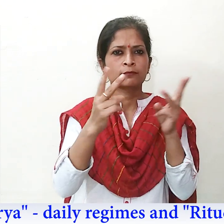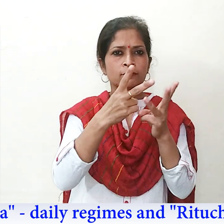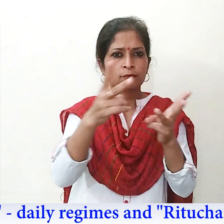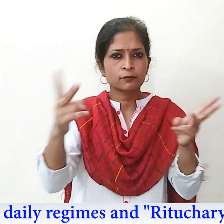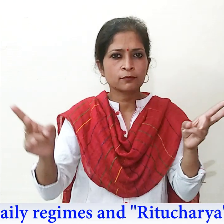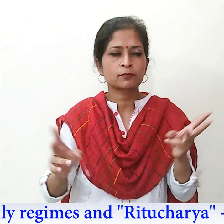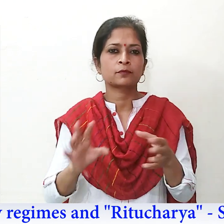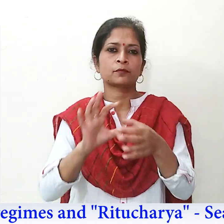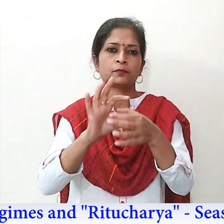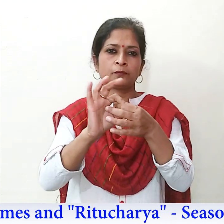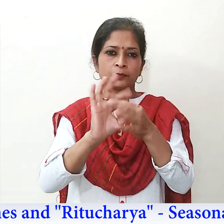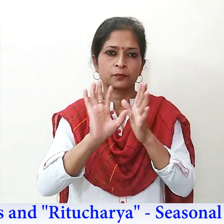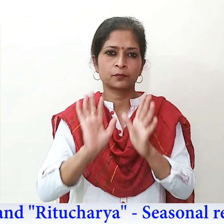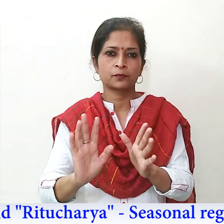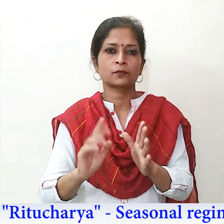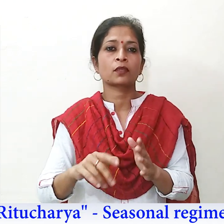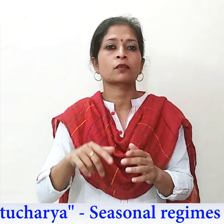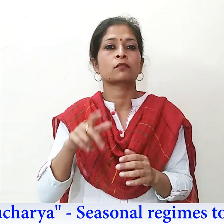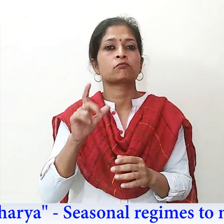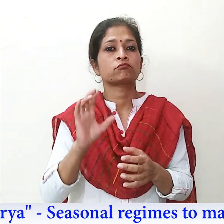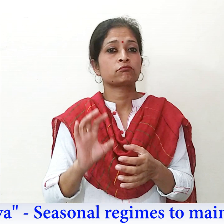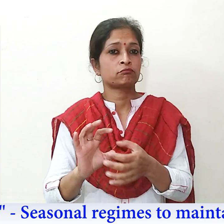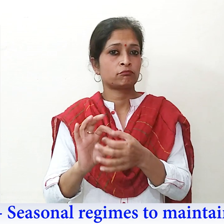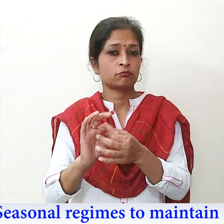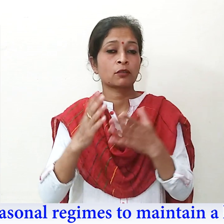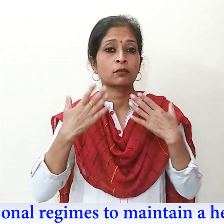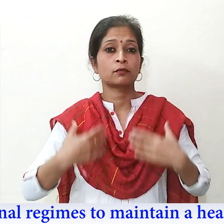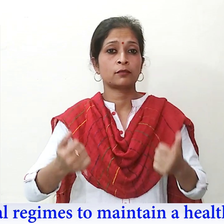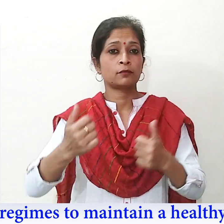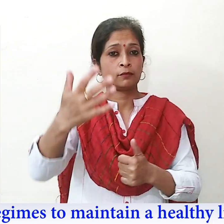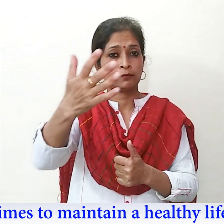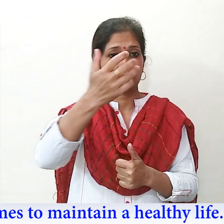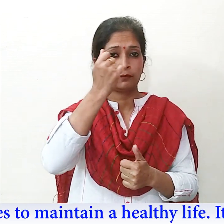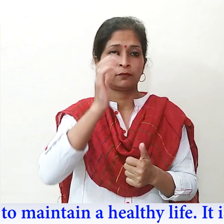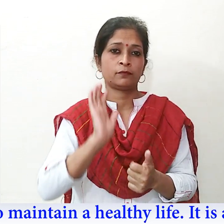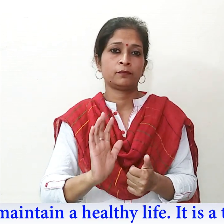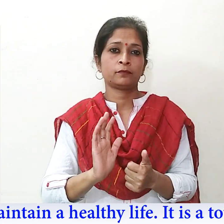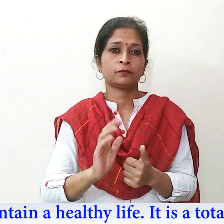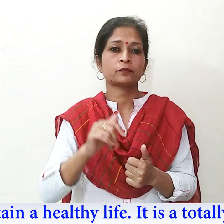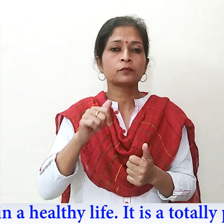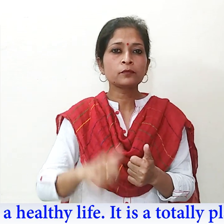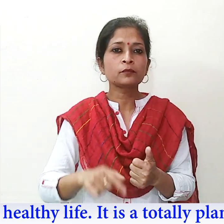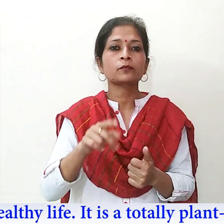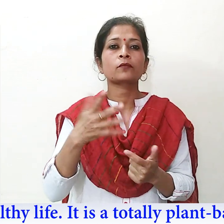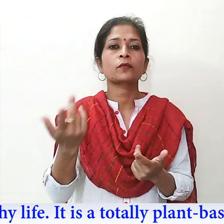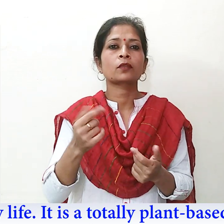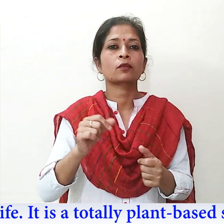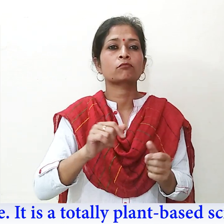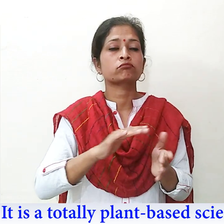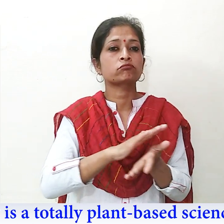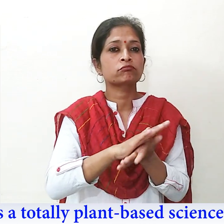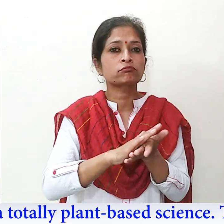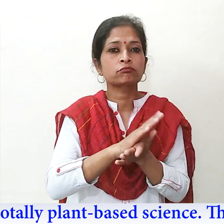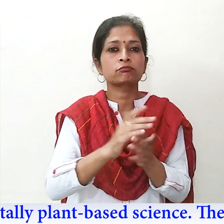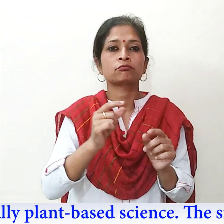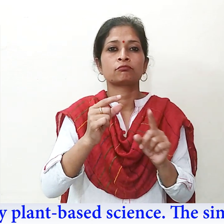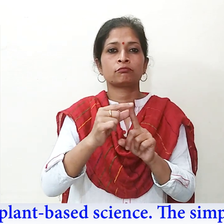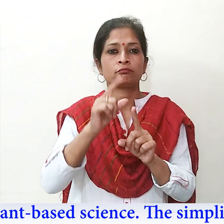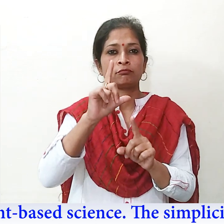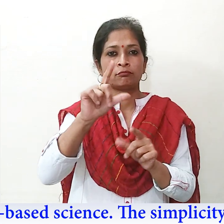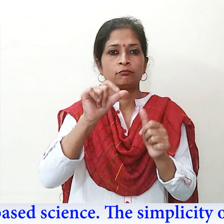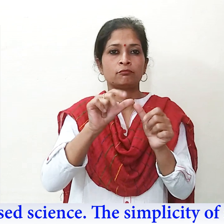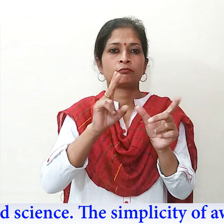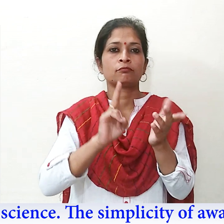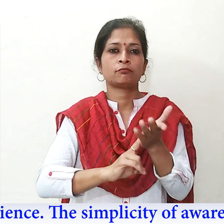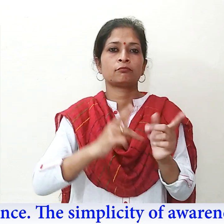Ritucarya, seasonal regime to maintain a healthy life. It is a totally plant-based